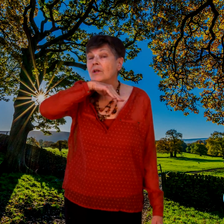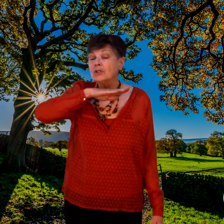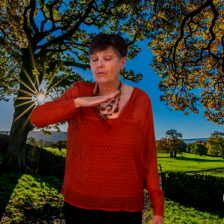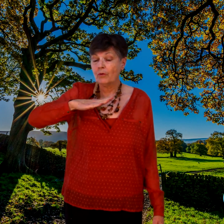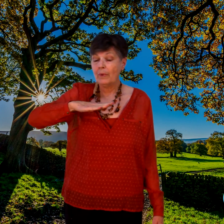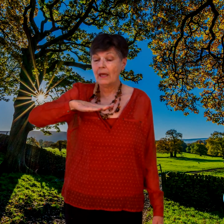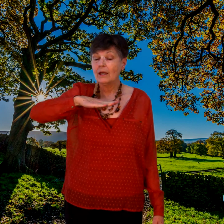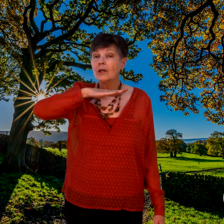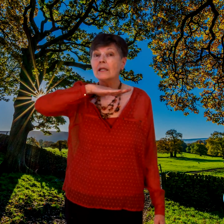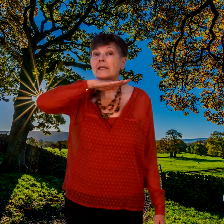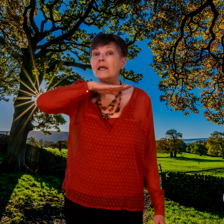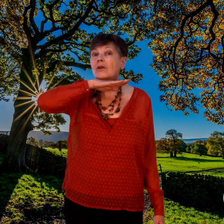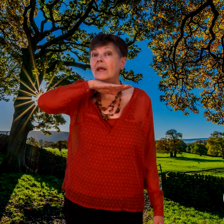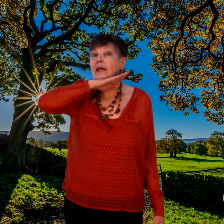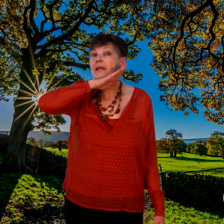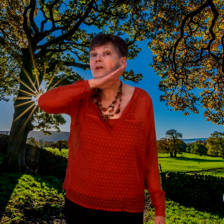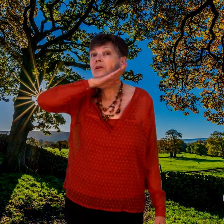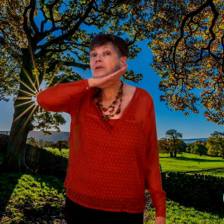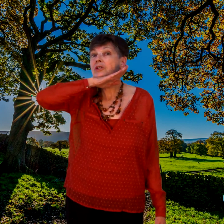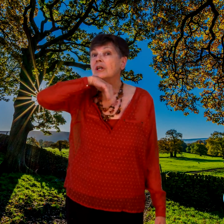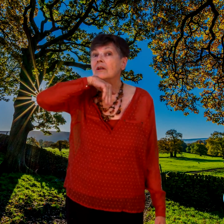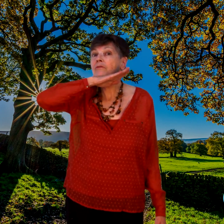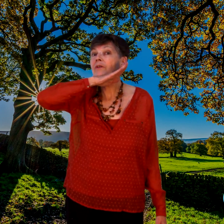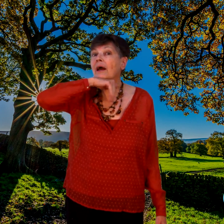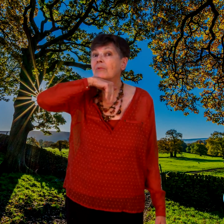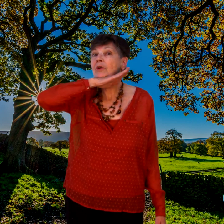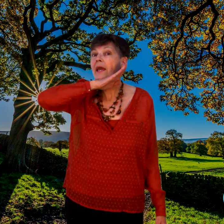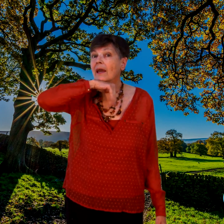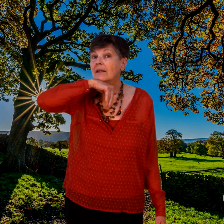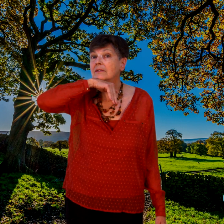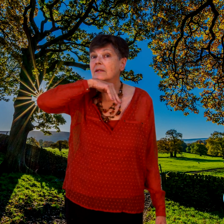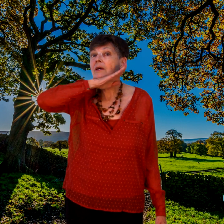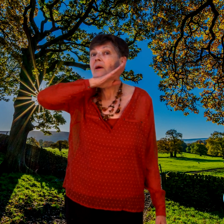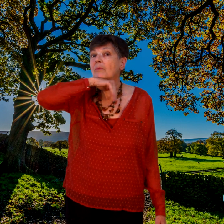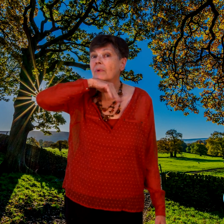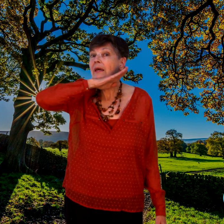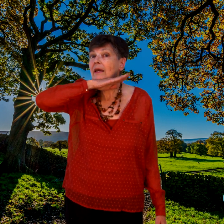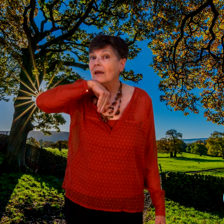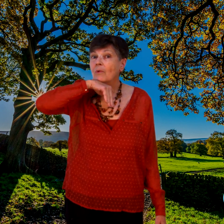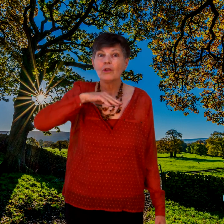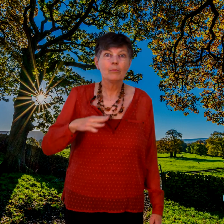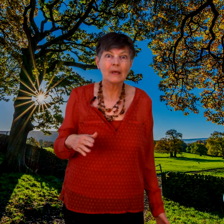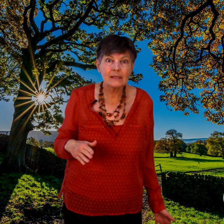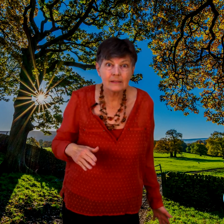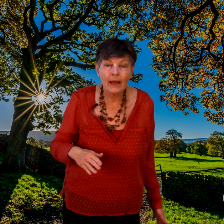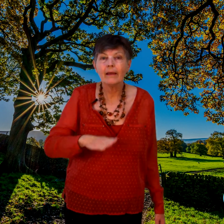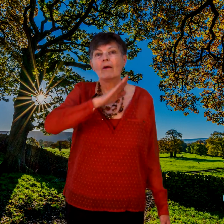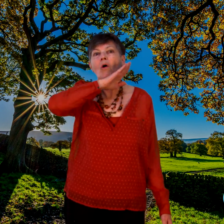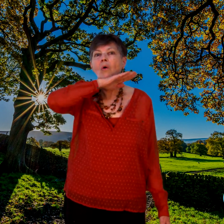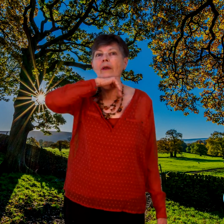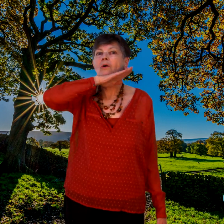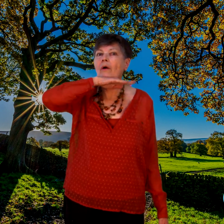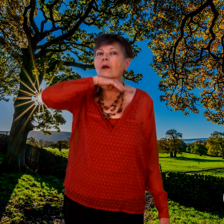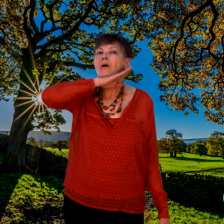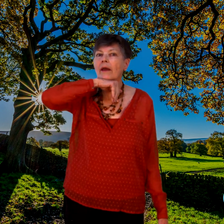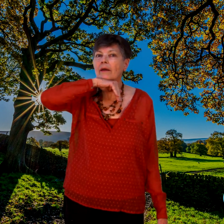So for pig, you're going to take your hand under your chin and flap your hands. Pig. And what do the pigs say? Oink, oink, oink.